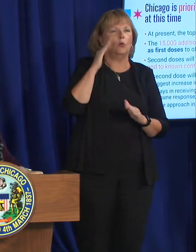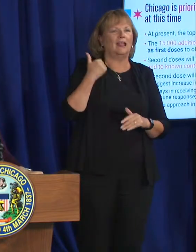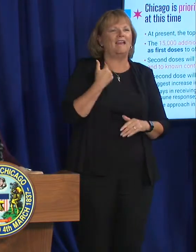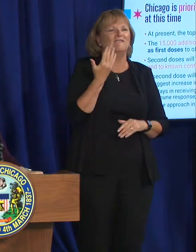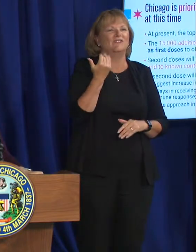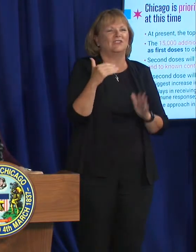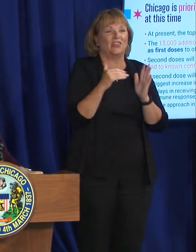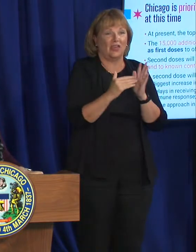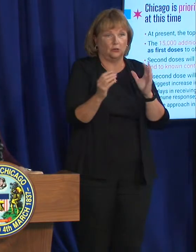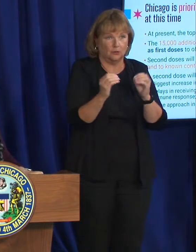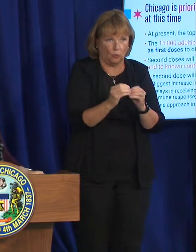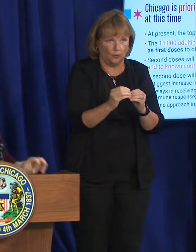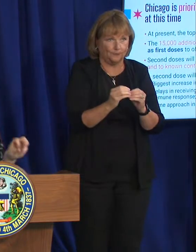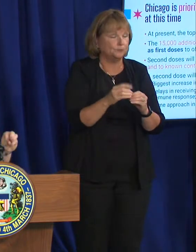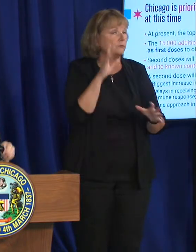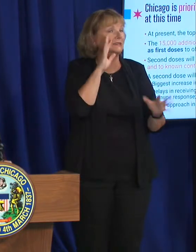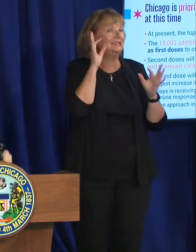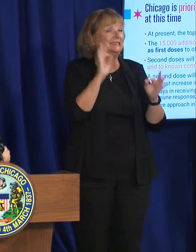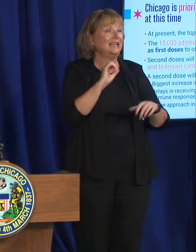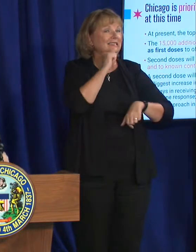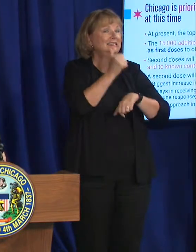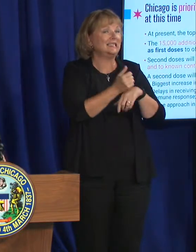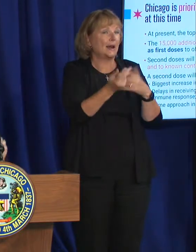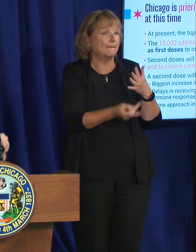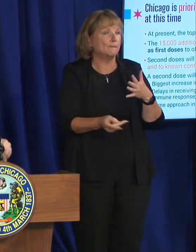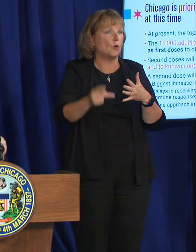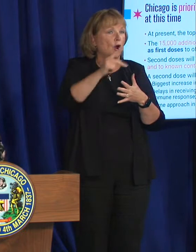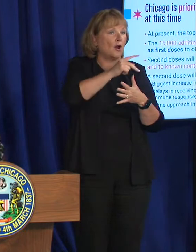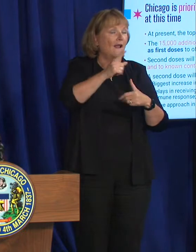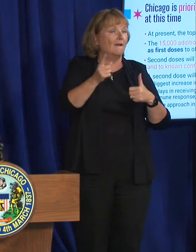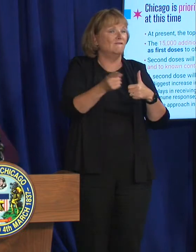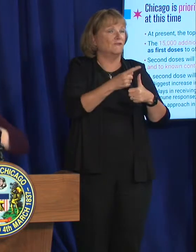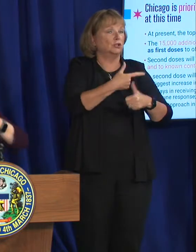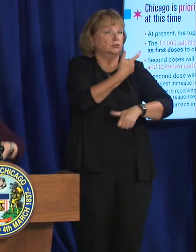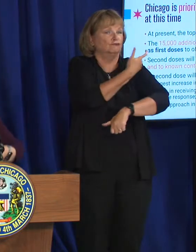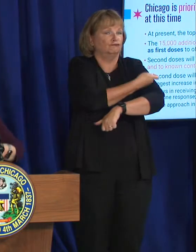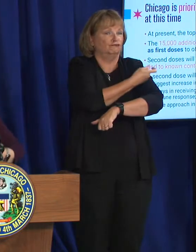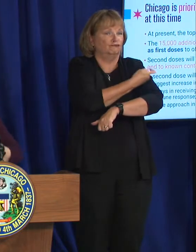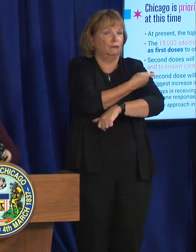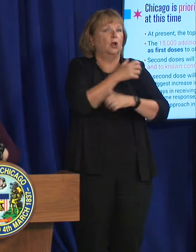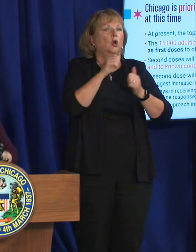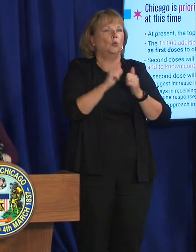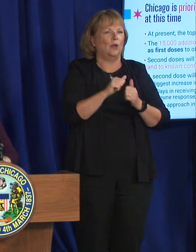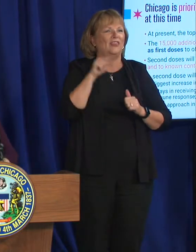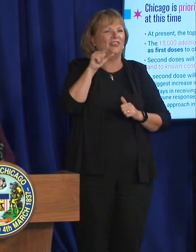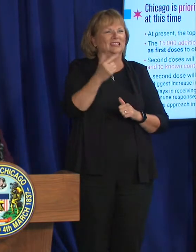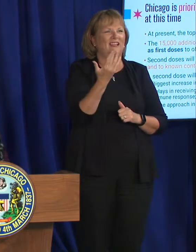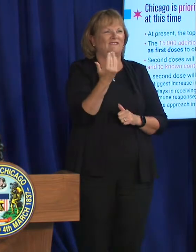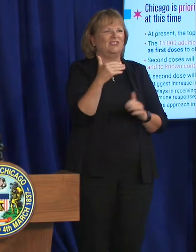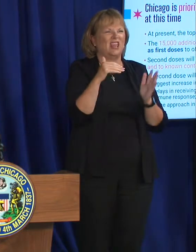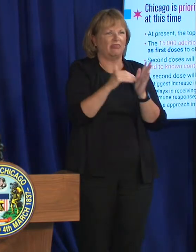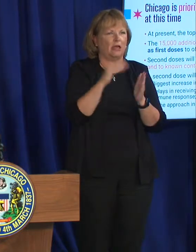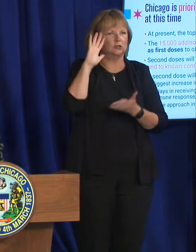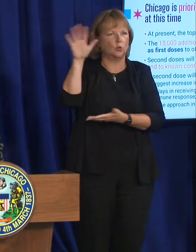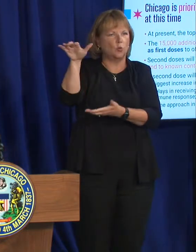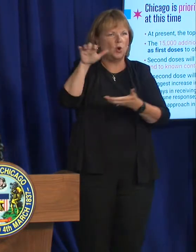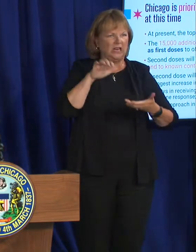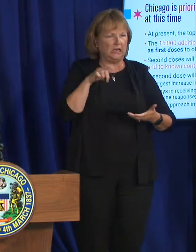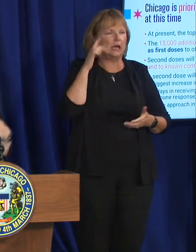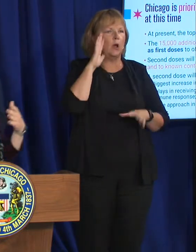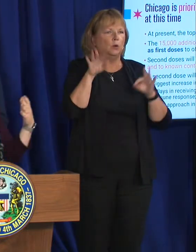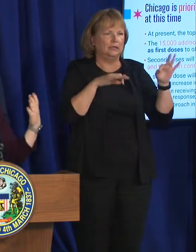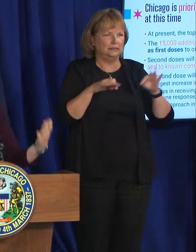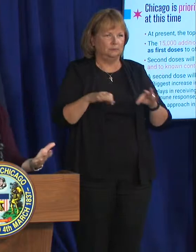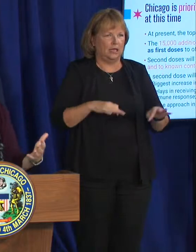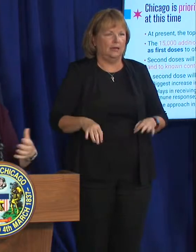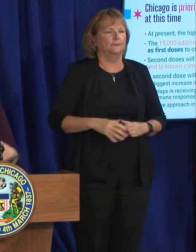We have decided to prioritize first doses of this Ginios vaccine with the new 15,000 that are coming. And I want to explain this.